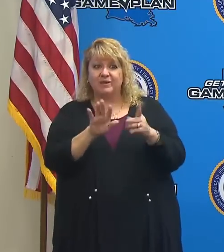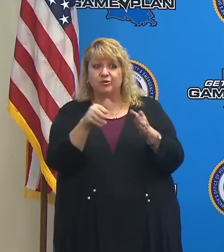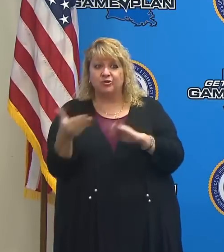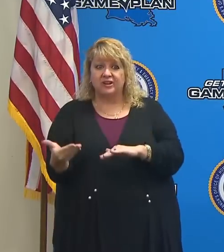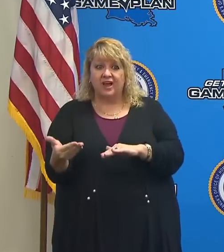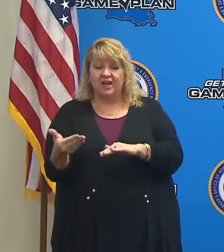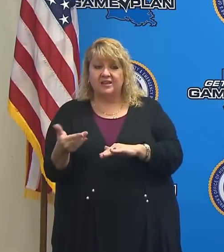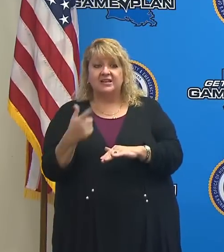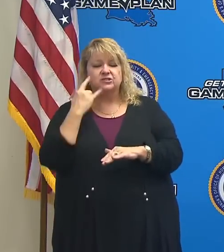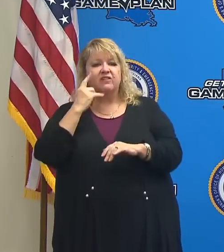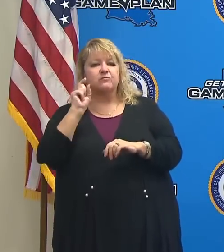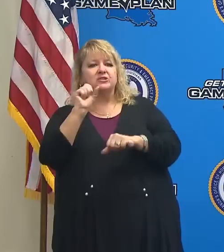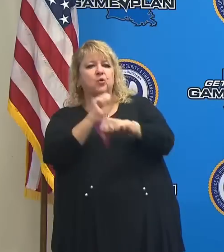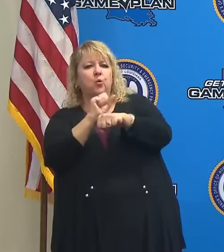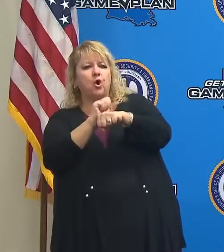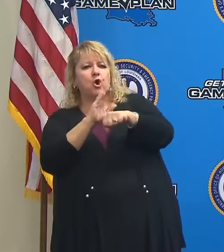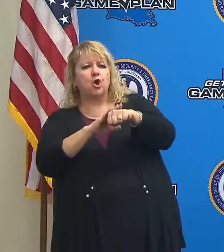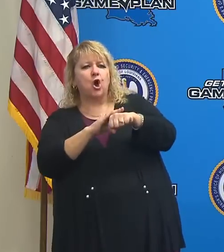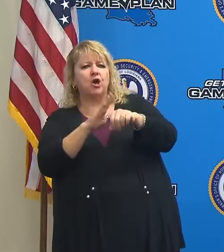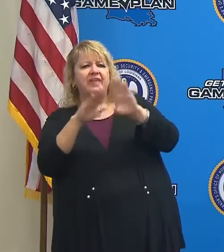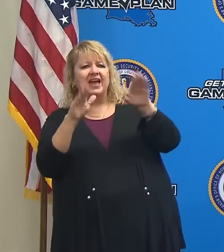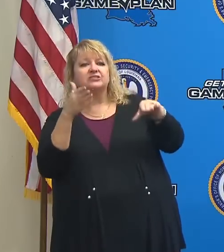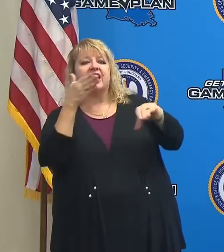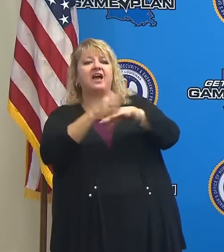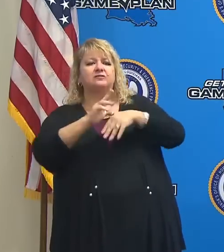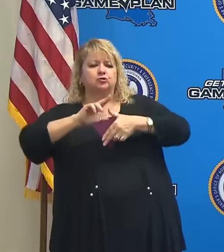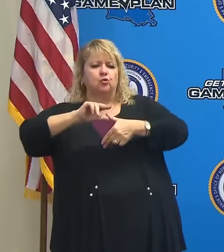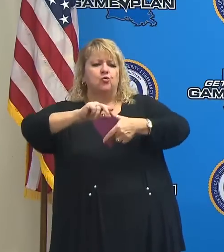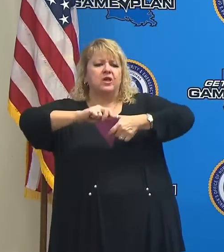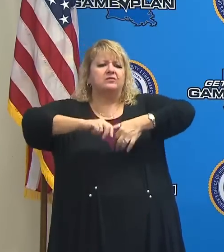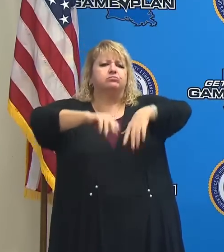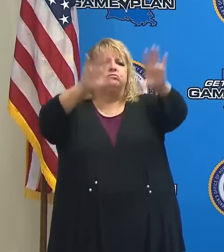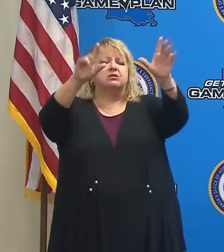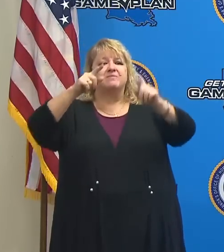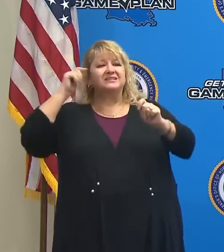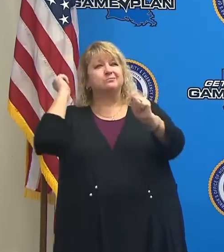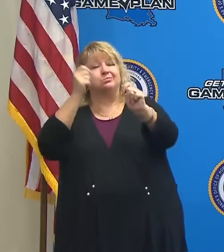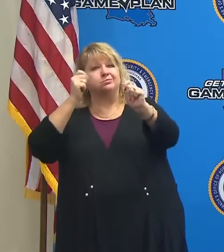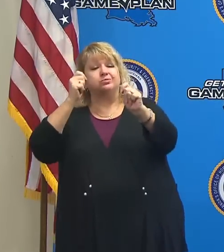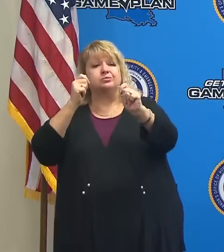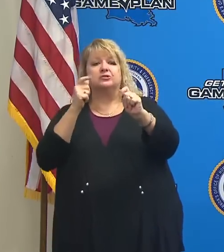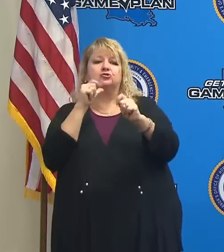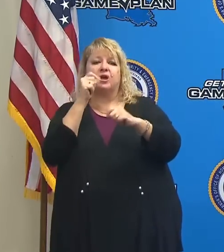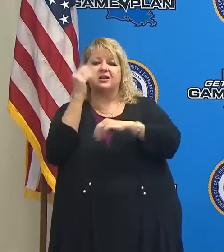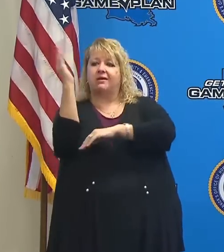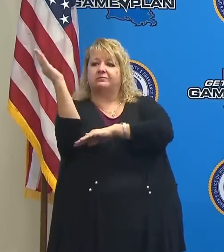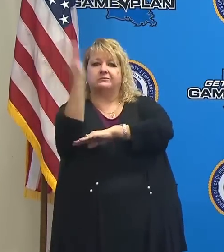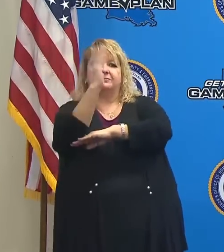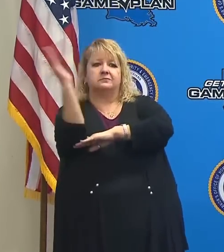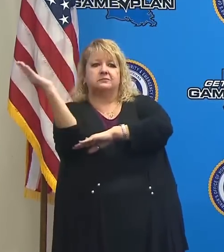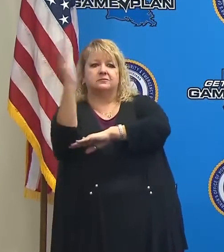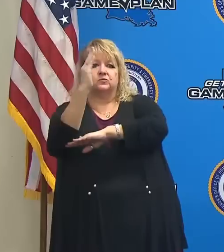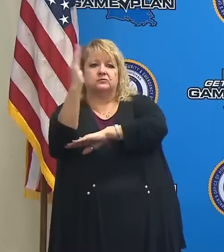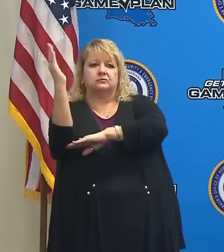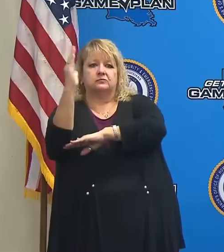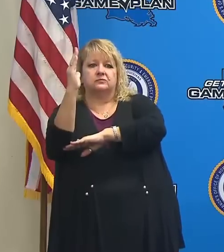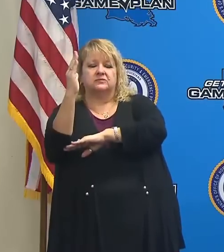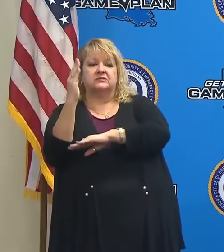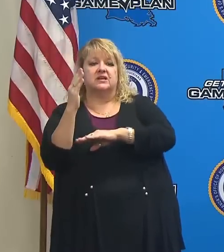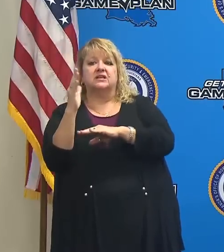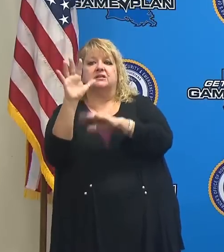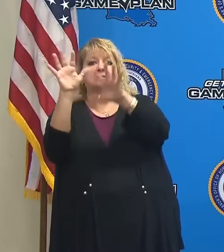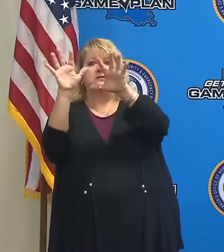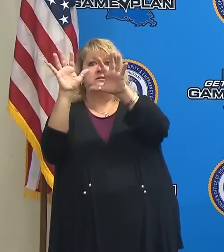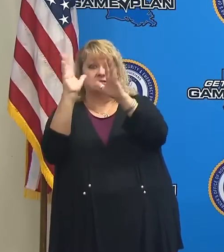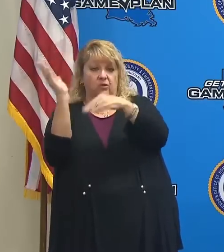So if you have to do work on your house after the storm rolls through, try and avoid the peak of the day. Stay hydrated and don't push